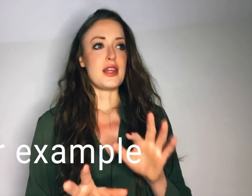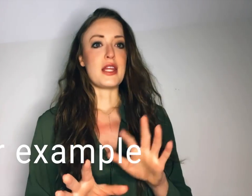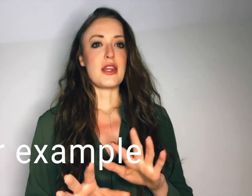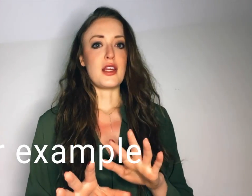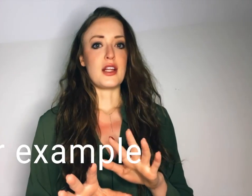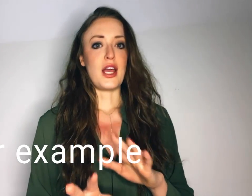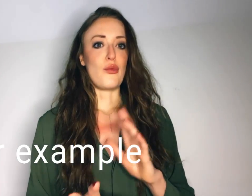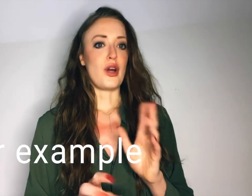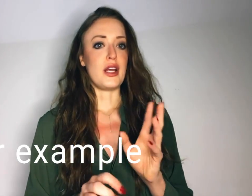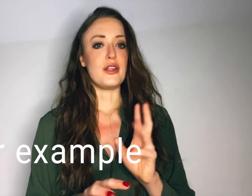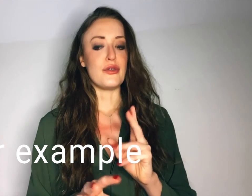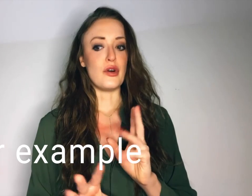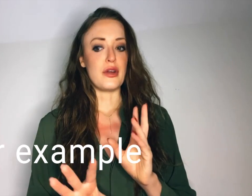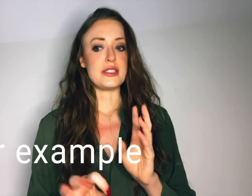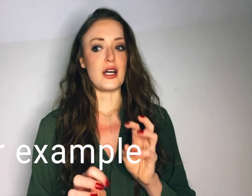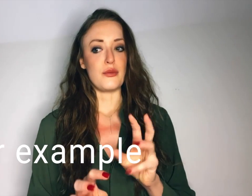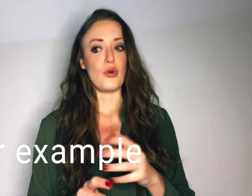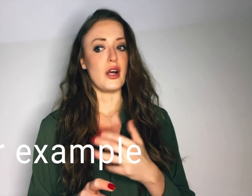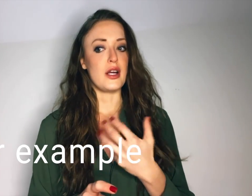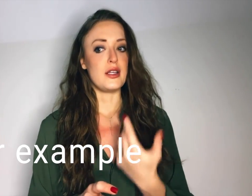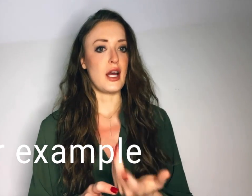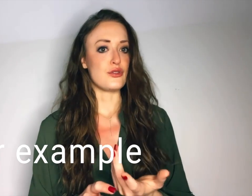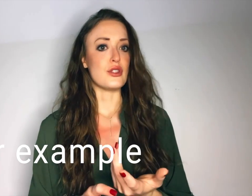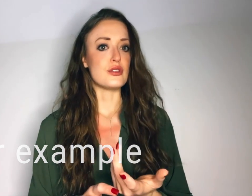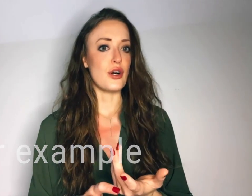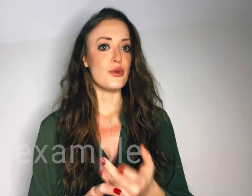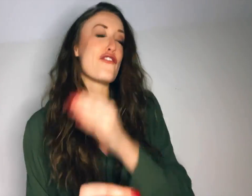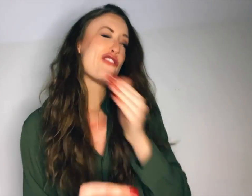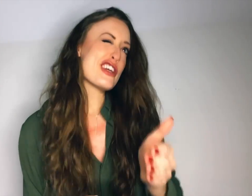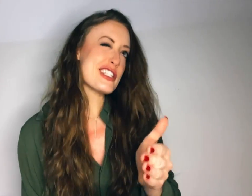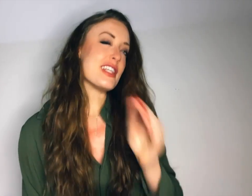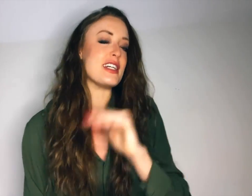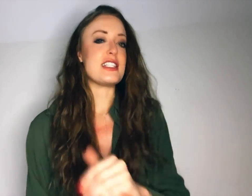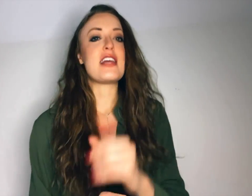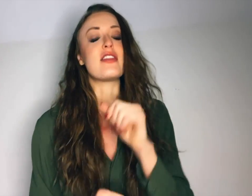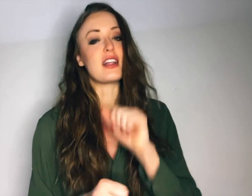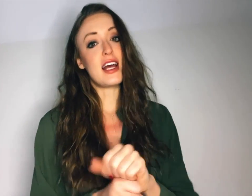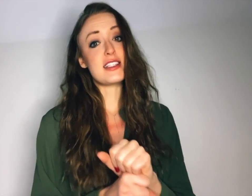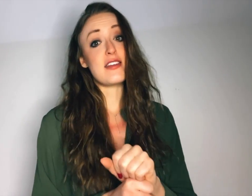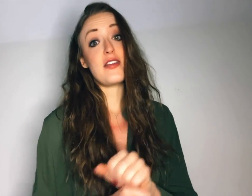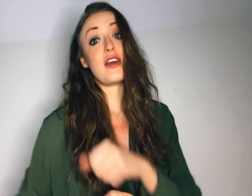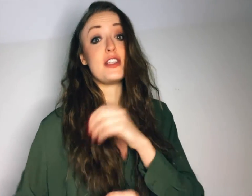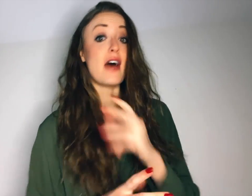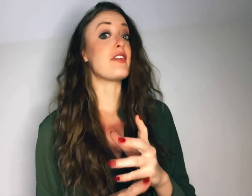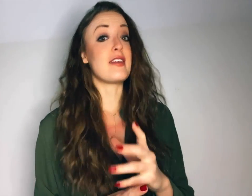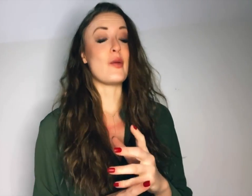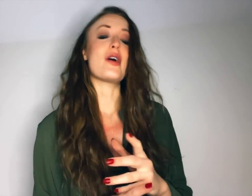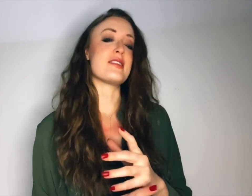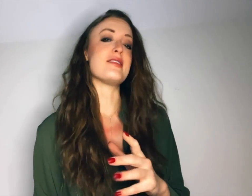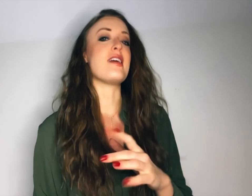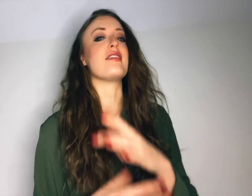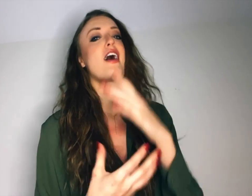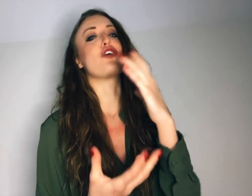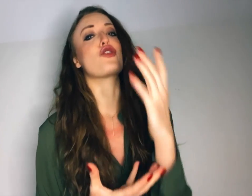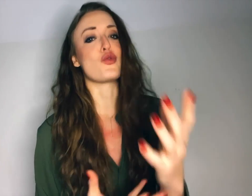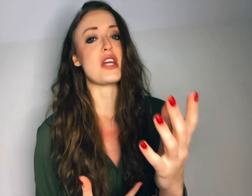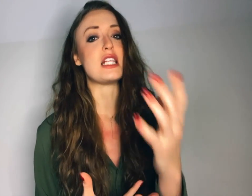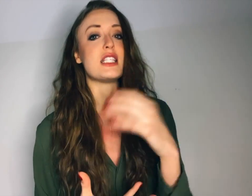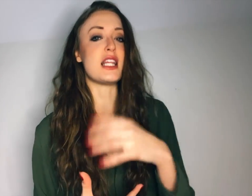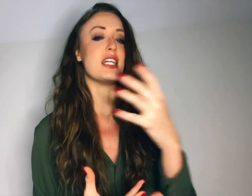think that the client wanted to focus on more natural tone. Versus the client said that they definitely want to see a lot of greens in the